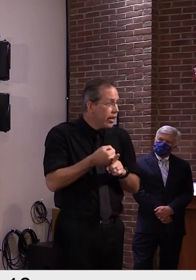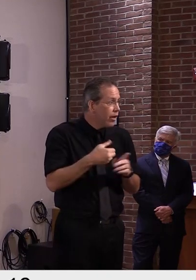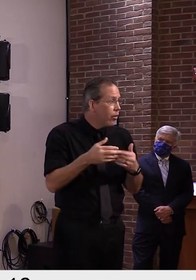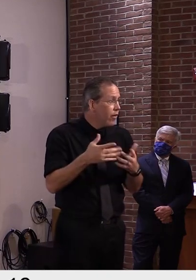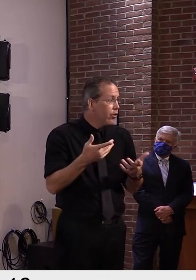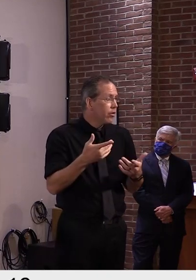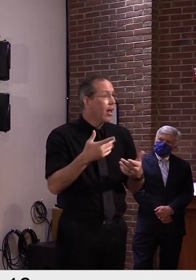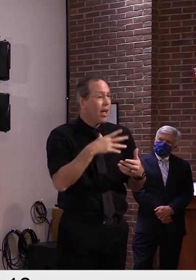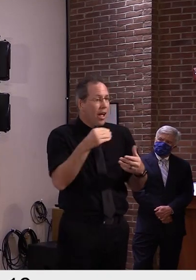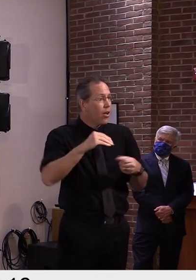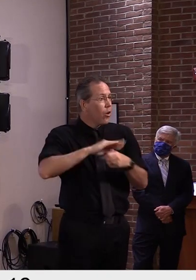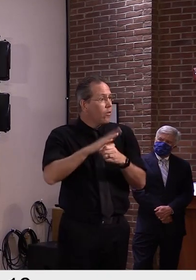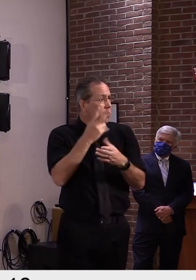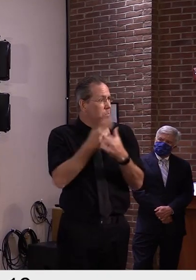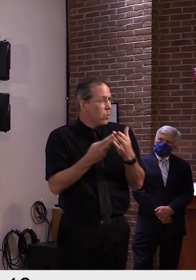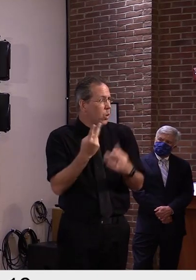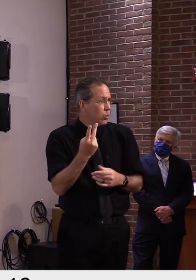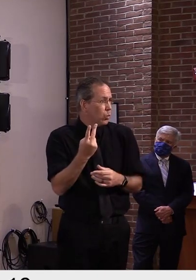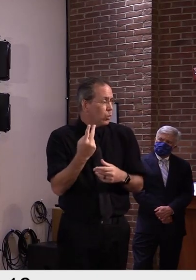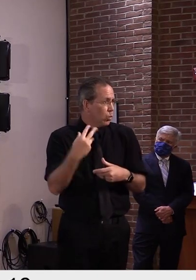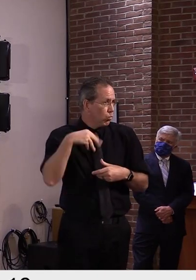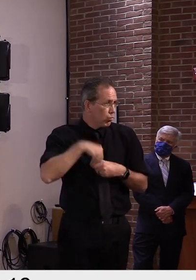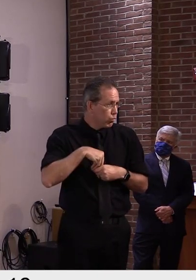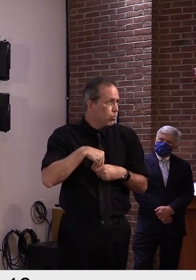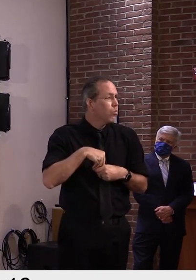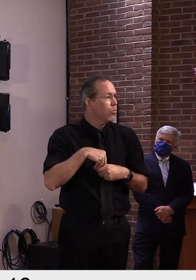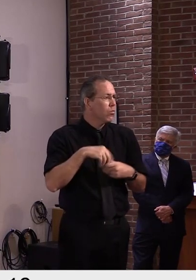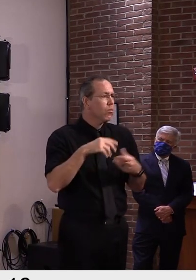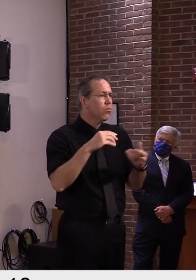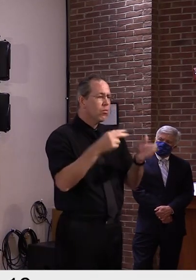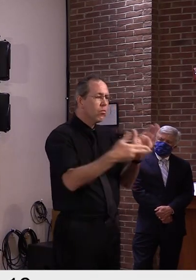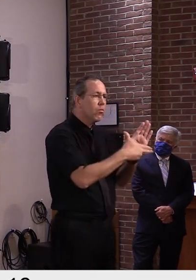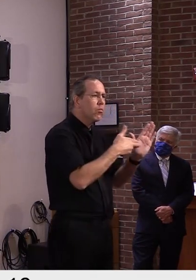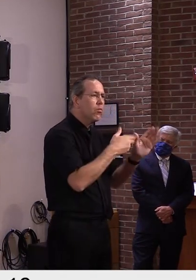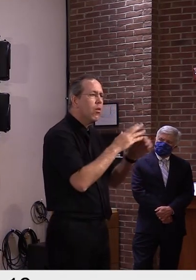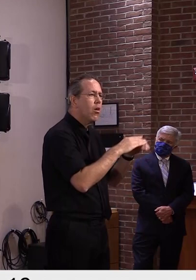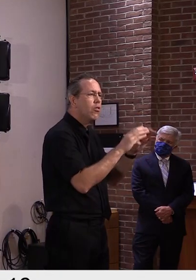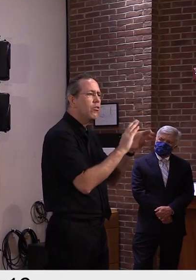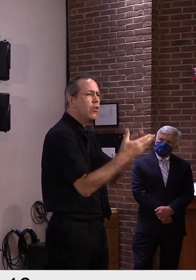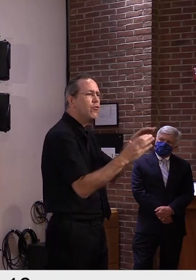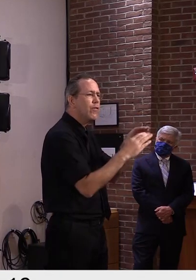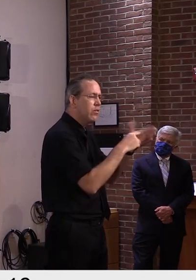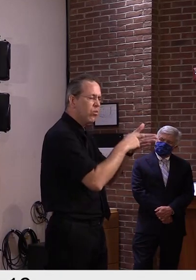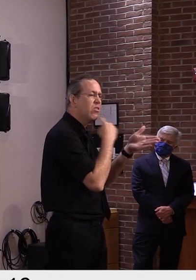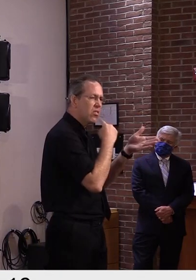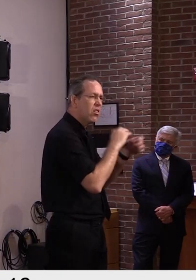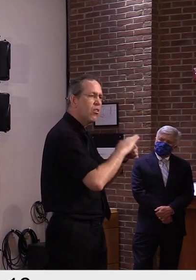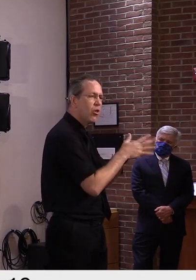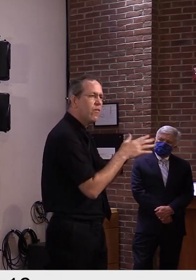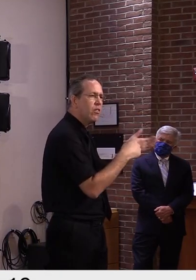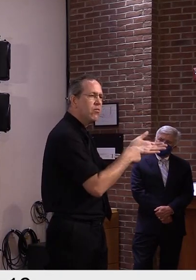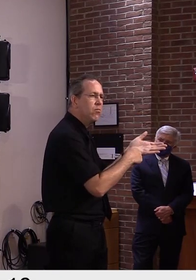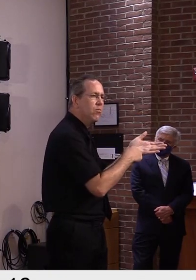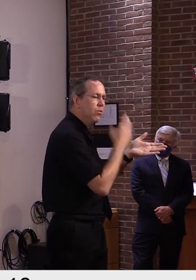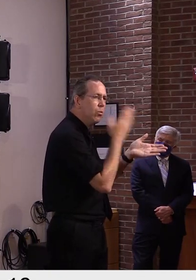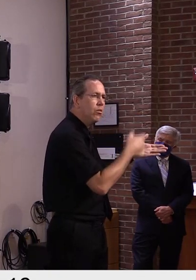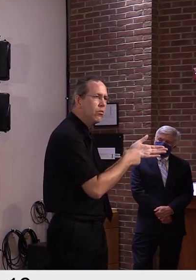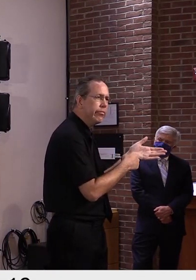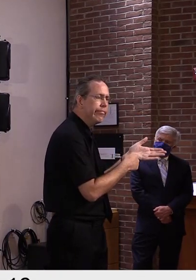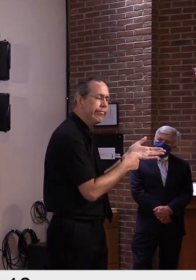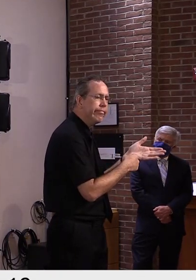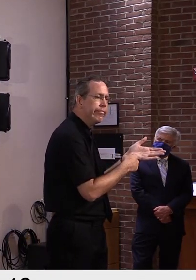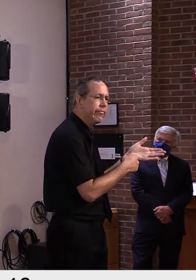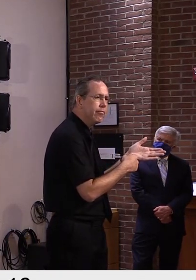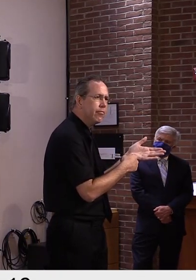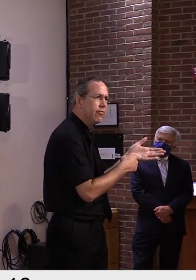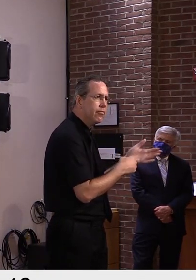say the patient had COVID-19 three months before, but the person, the physician signing the death certificate